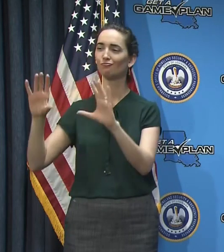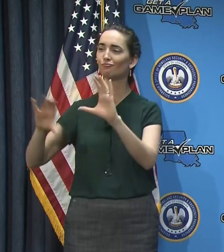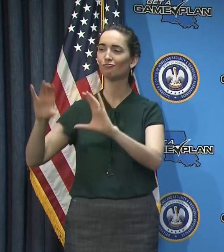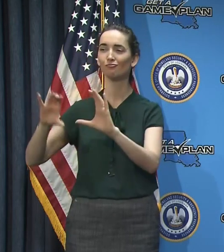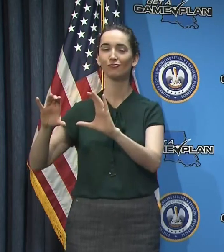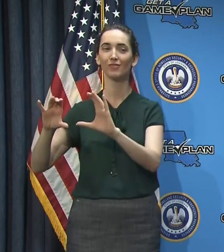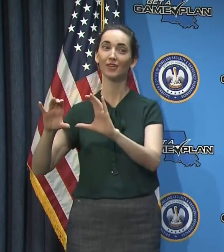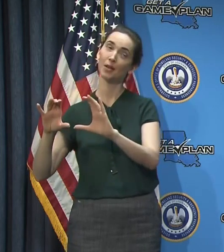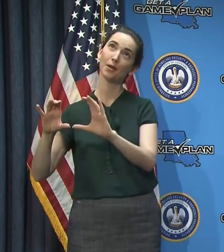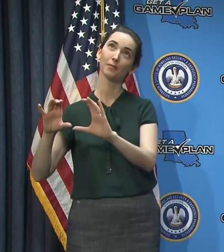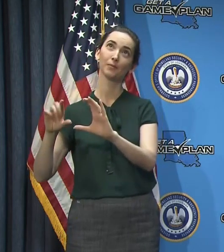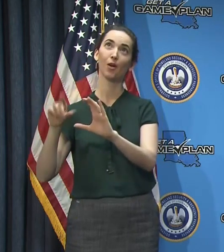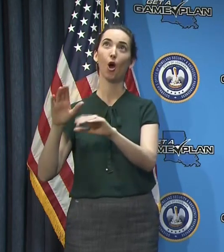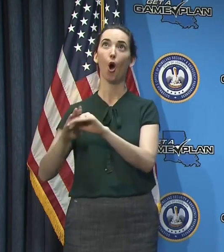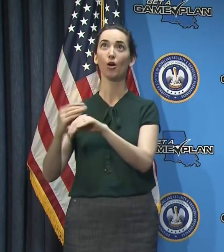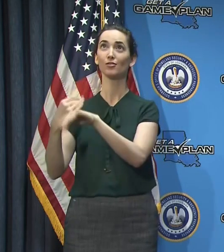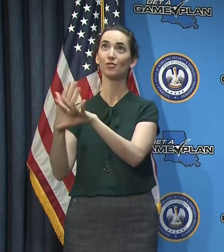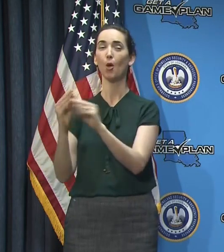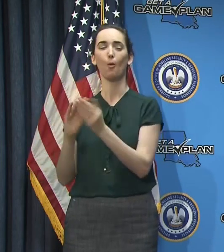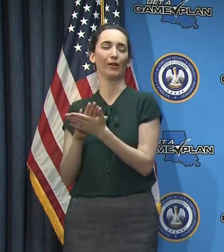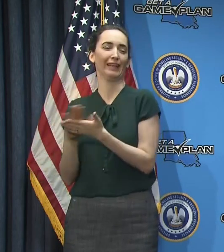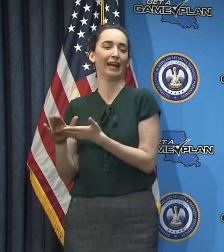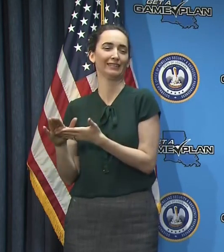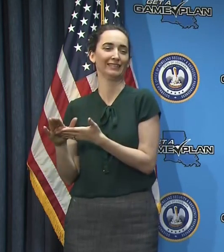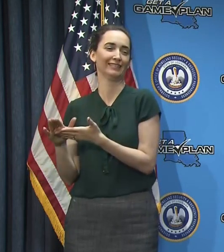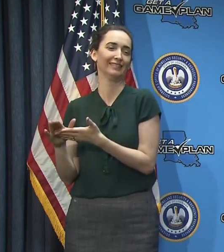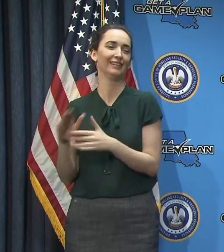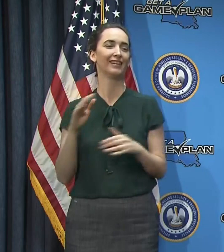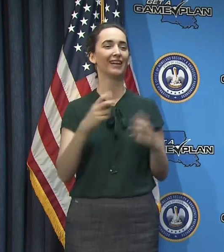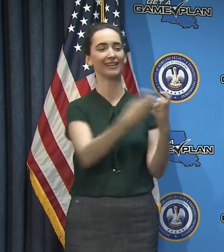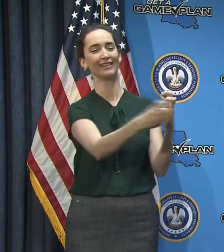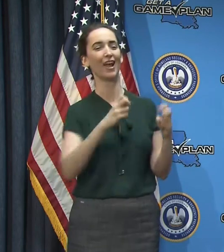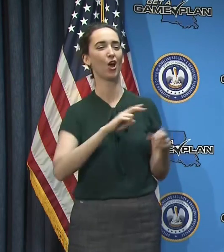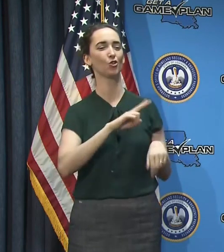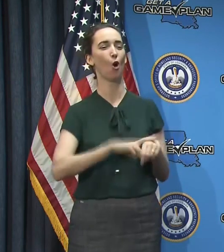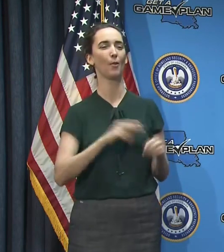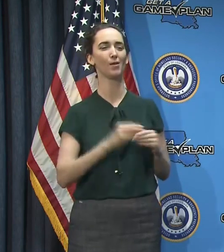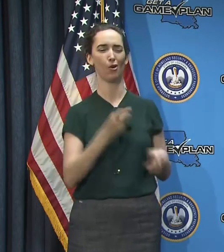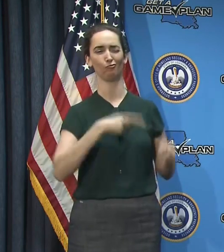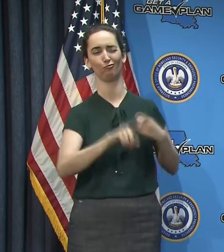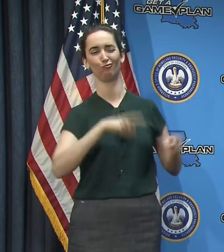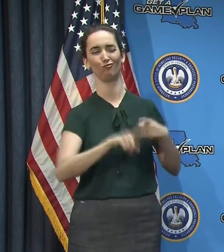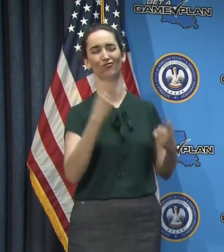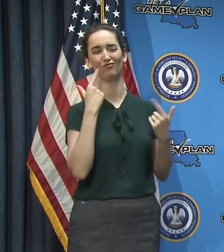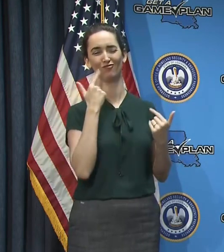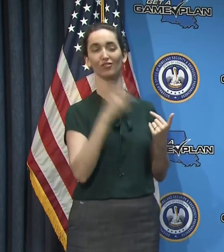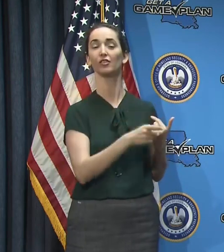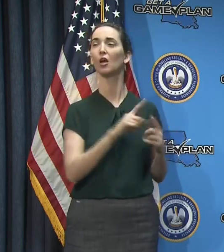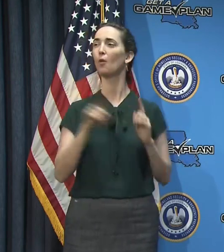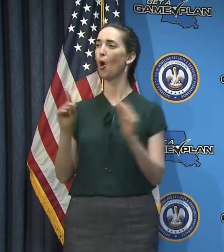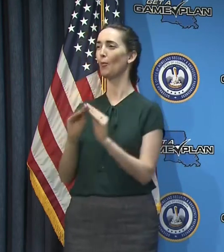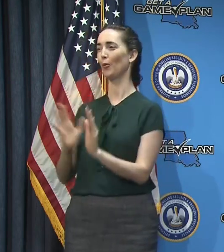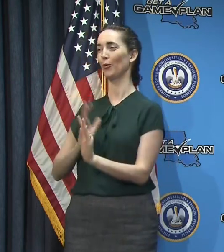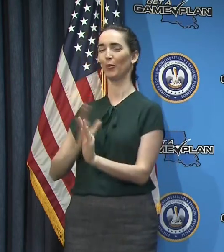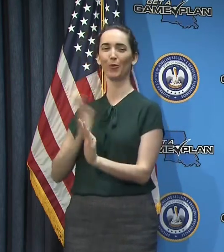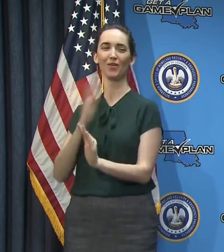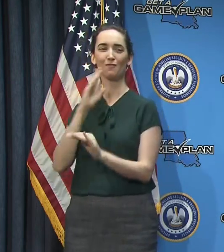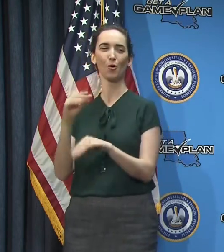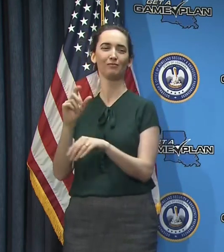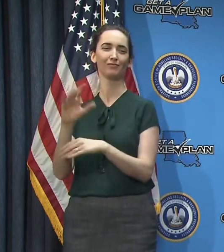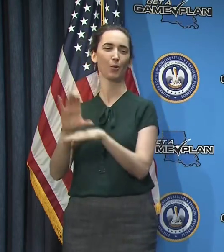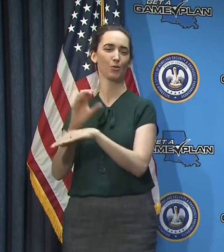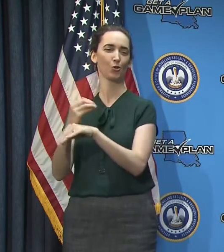were a little nicer probably, uh, under this circumstances than we might be sometimes. Uh, and, then I know that, uh, that